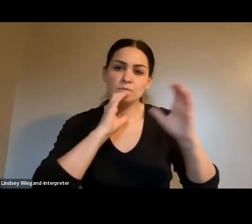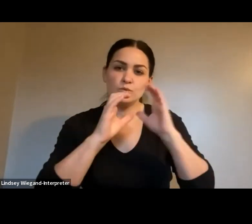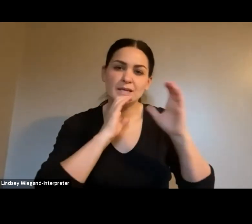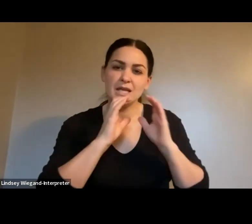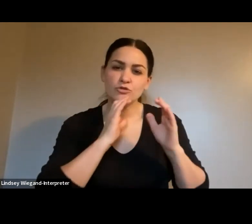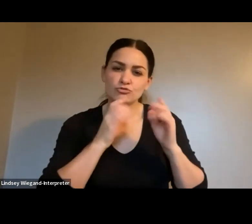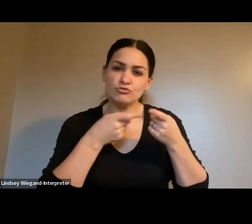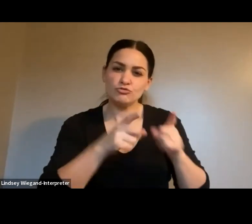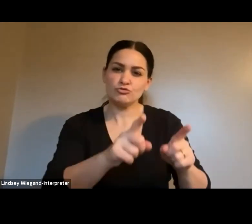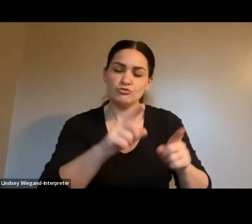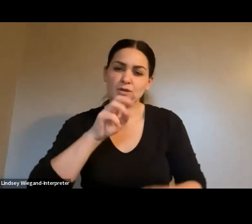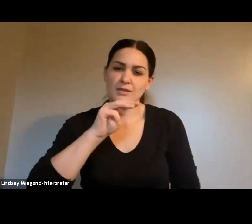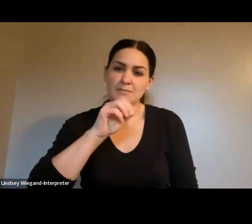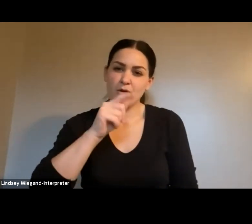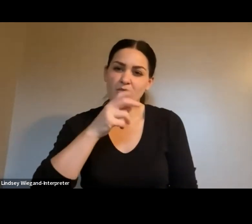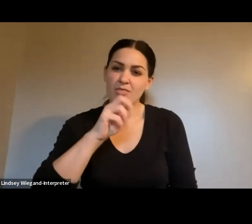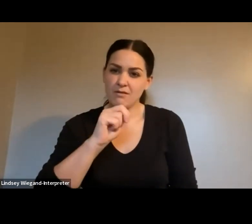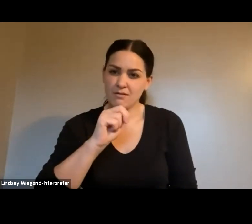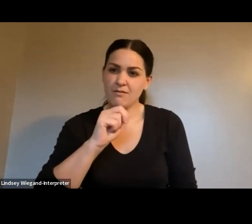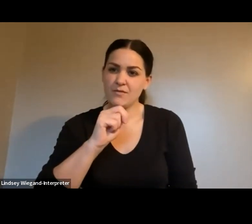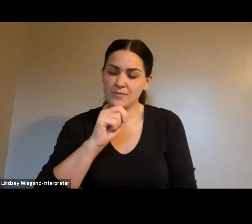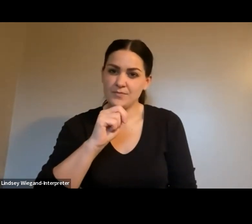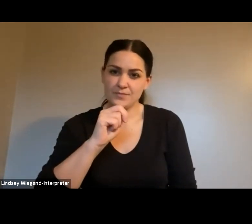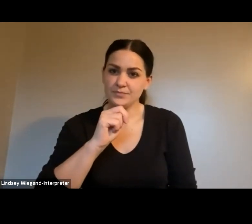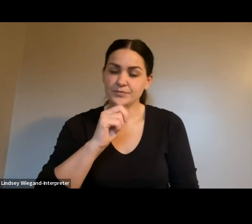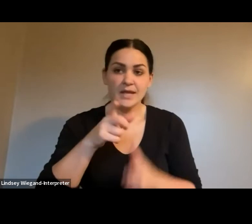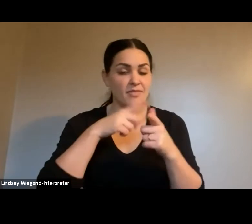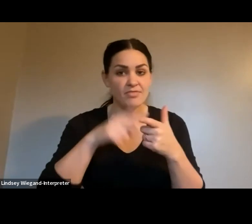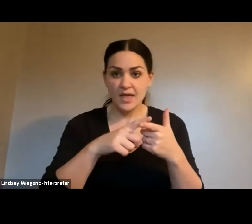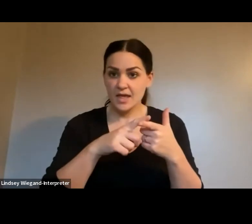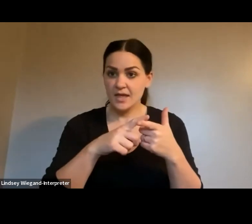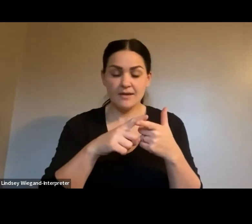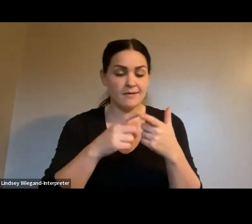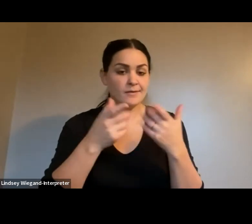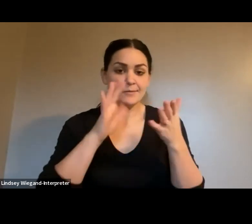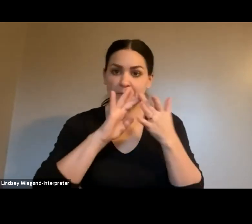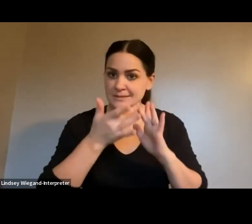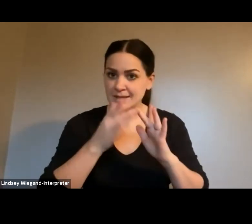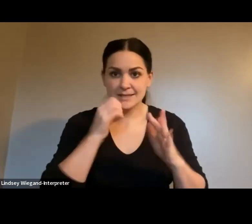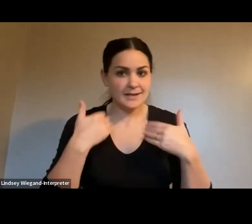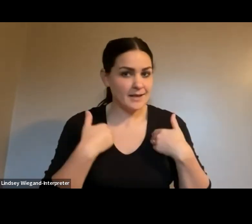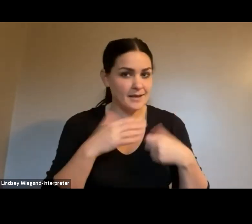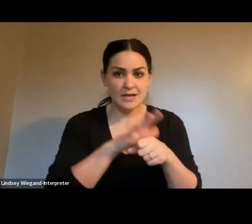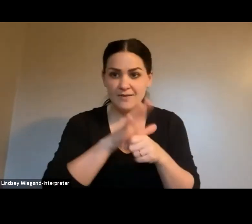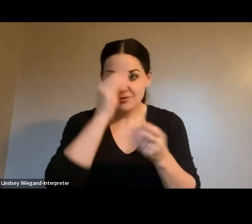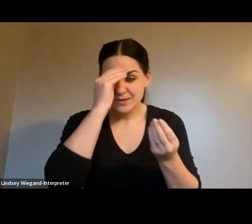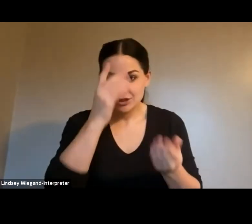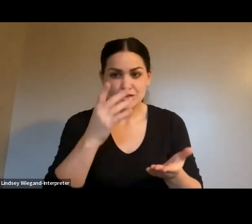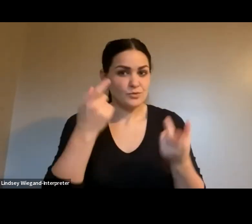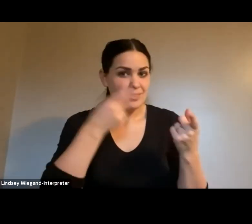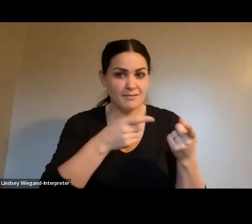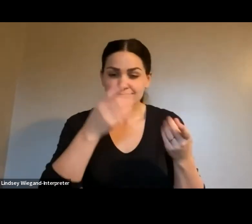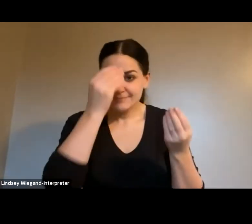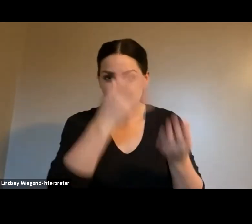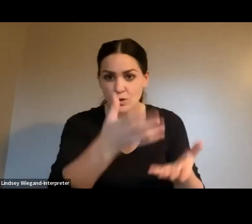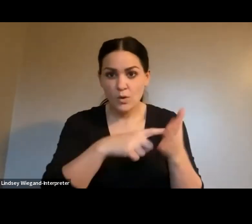the marathon with the lack of information on our website to let people know what was happening